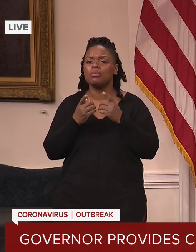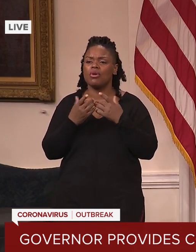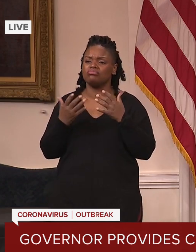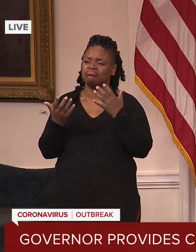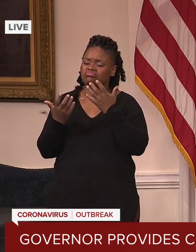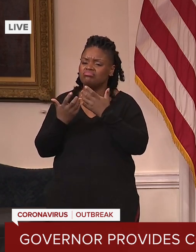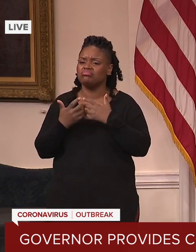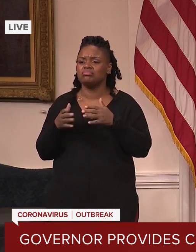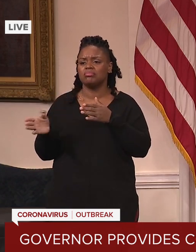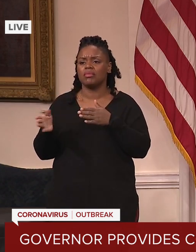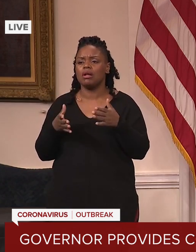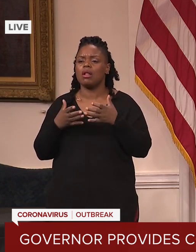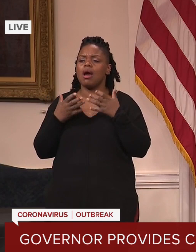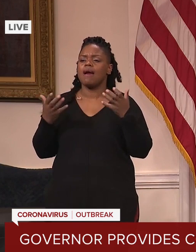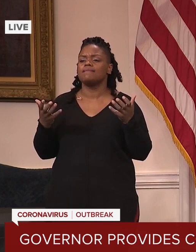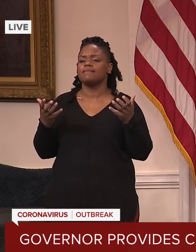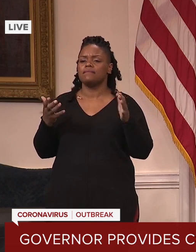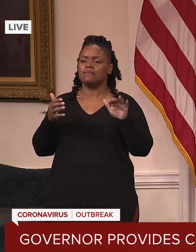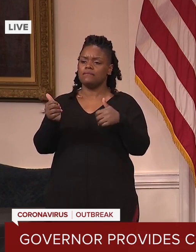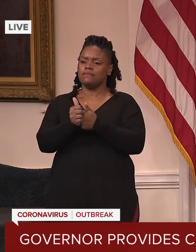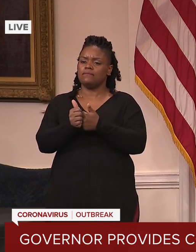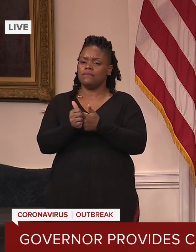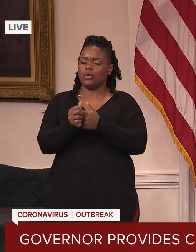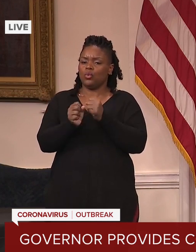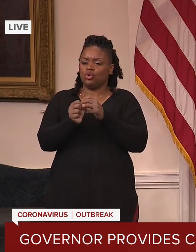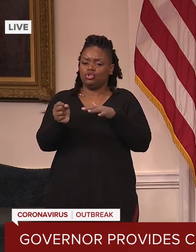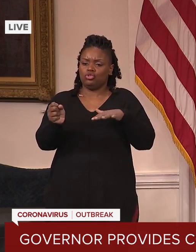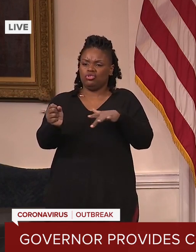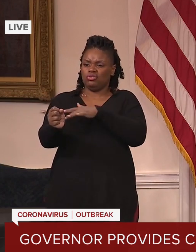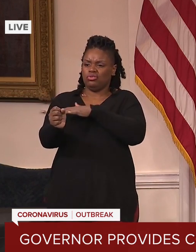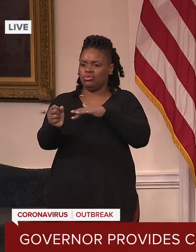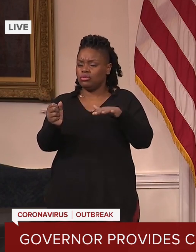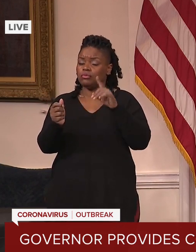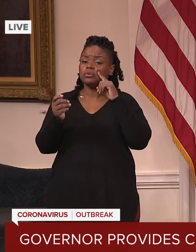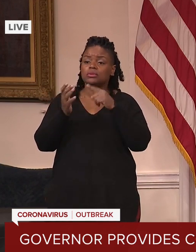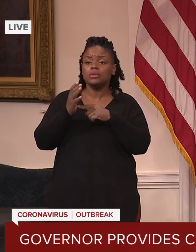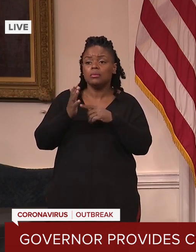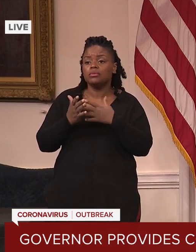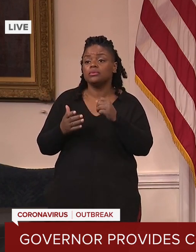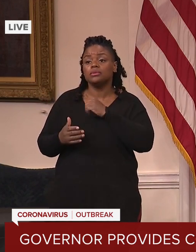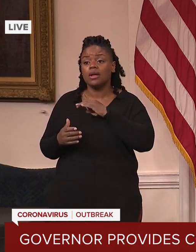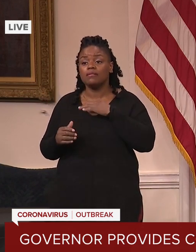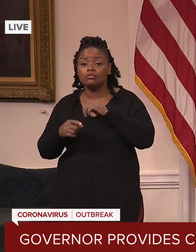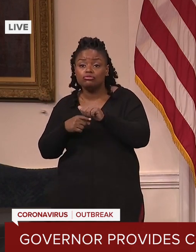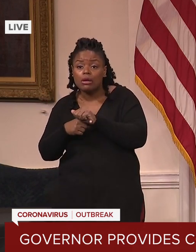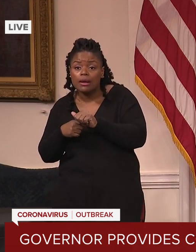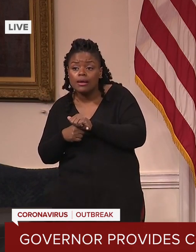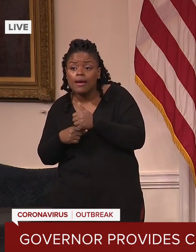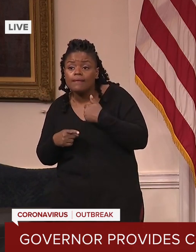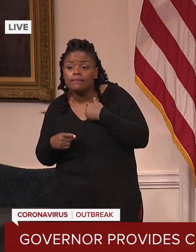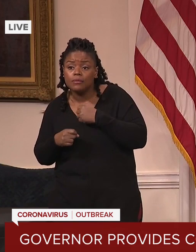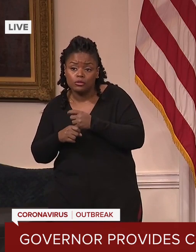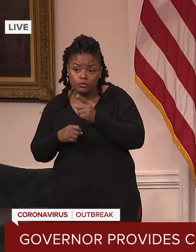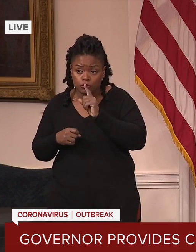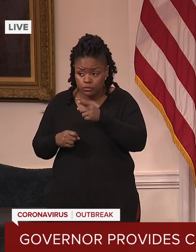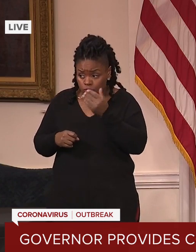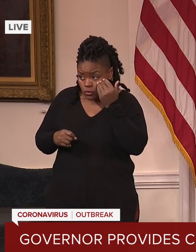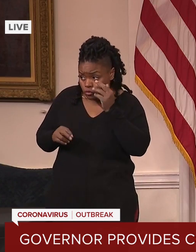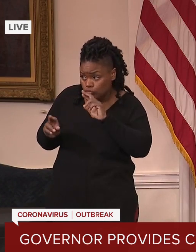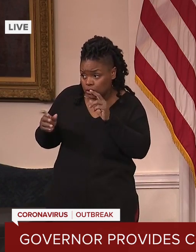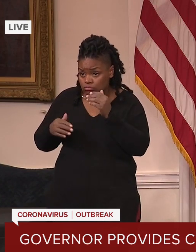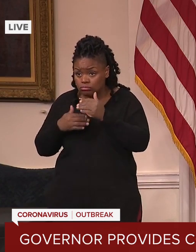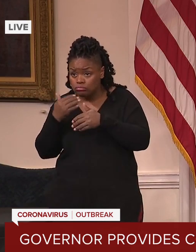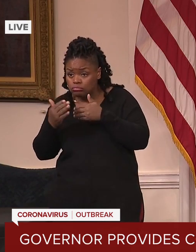that's been happening behind the scenes, including staff training and education, communications to the eligible